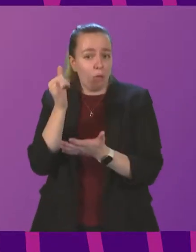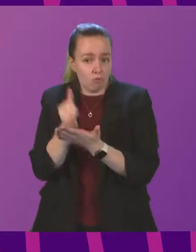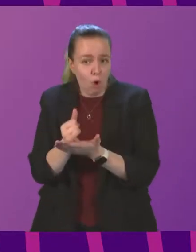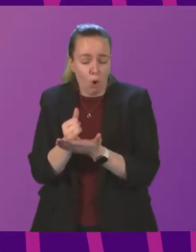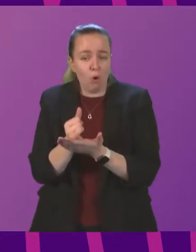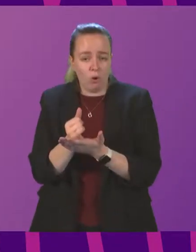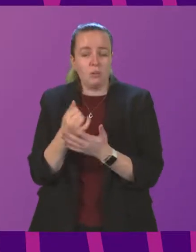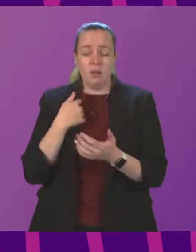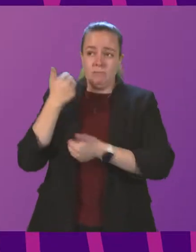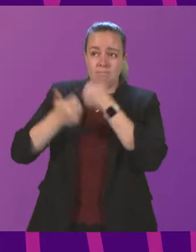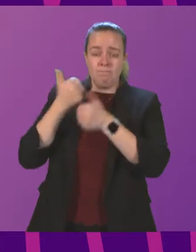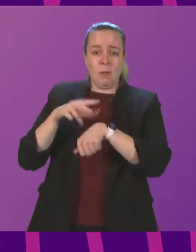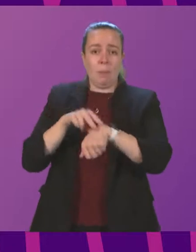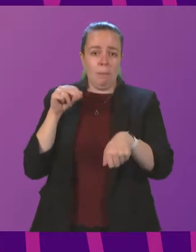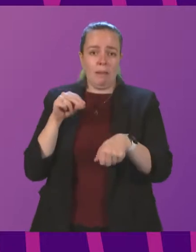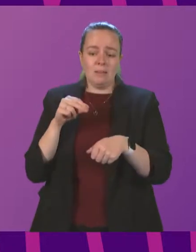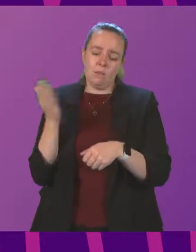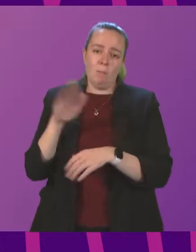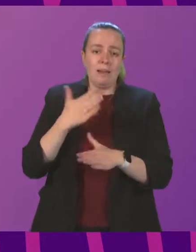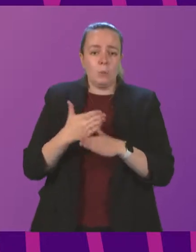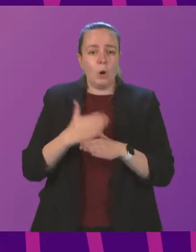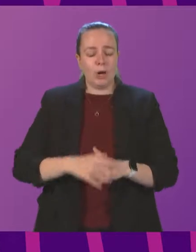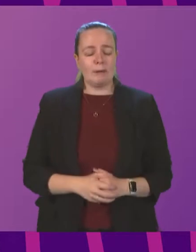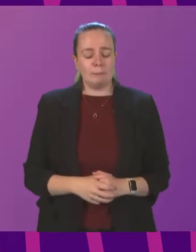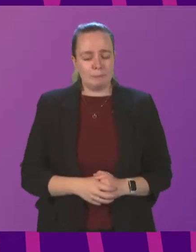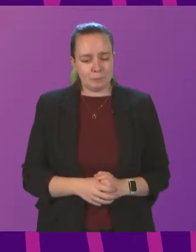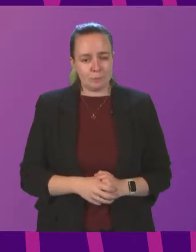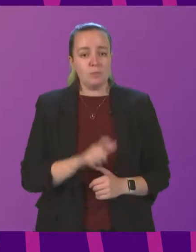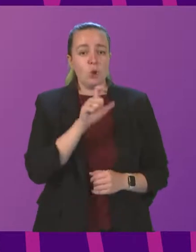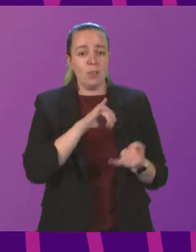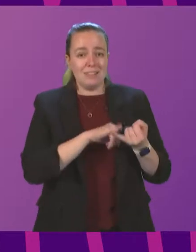condemn it, and I would praise the officers concerned. Colette Stevenson.